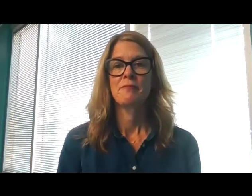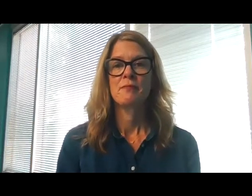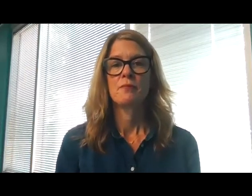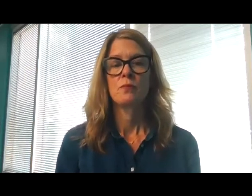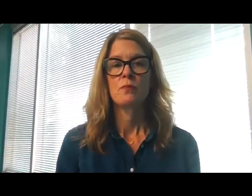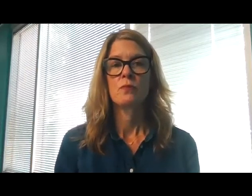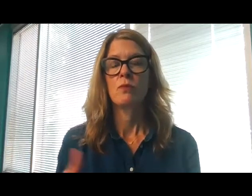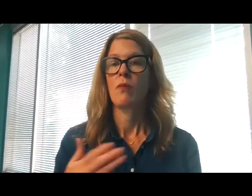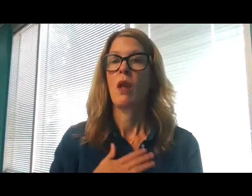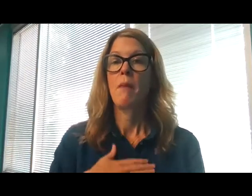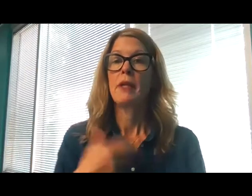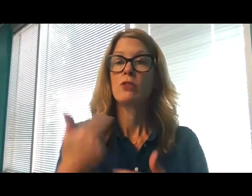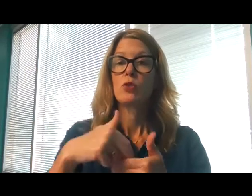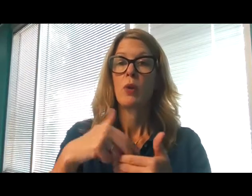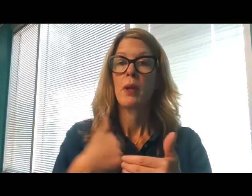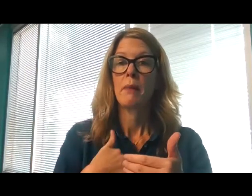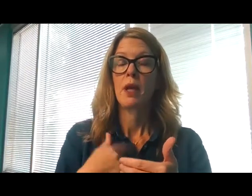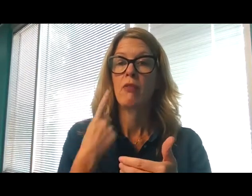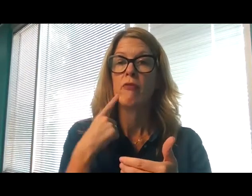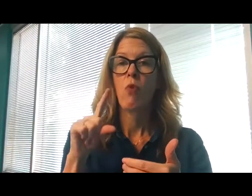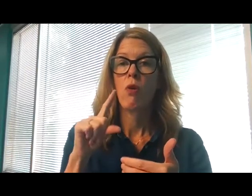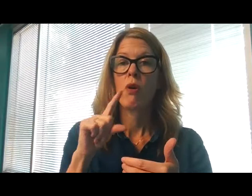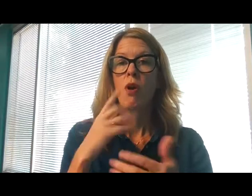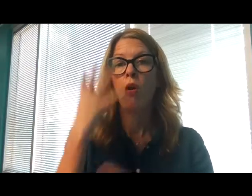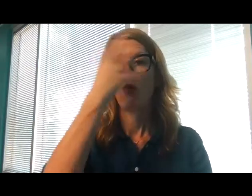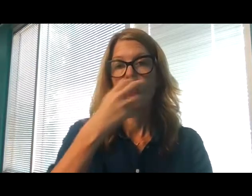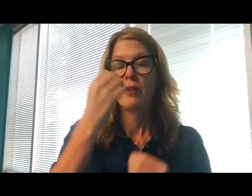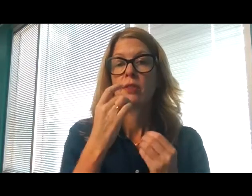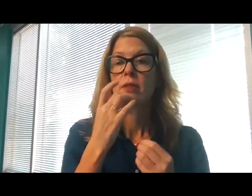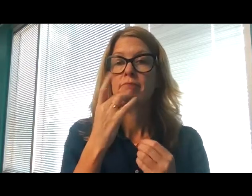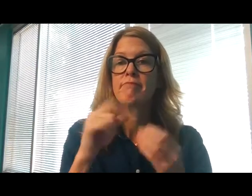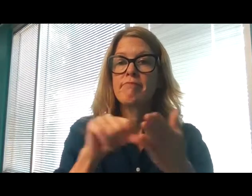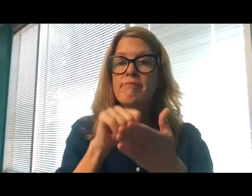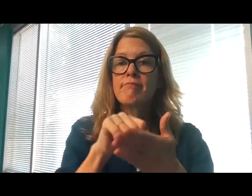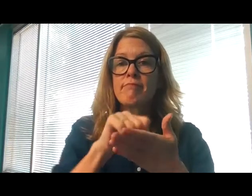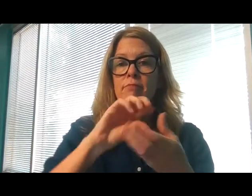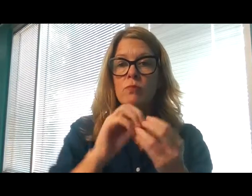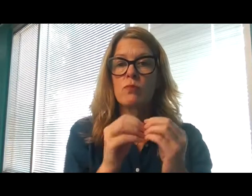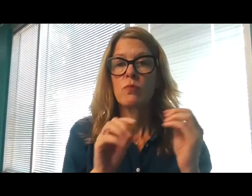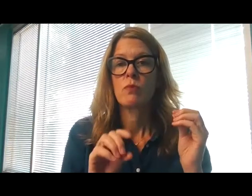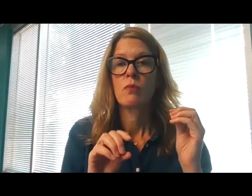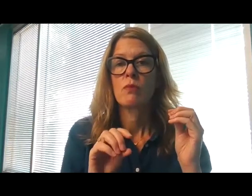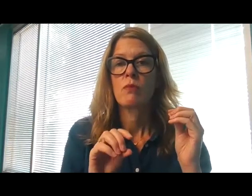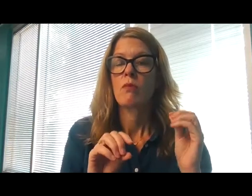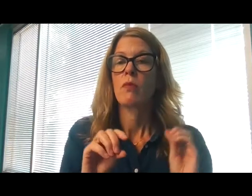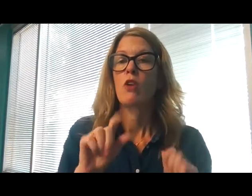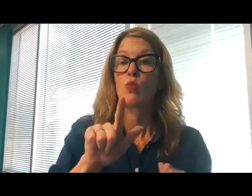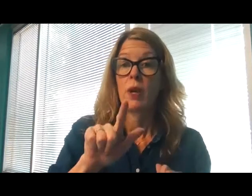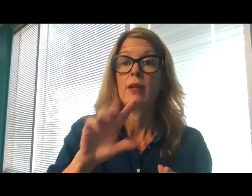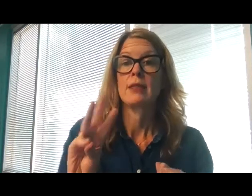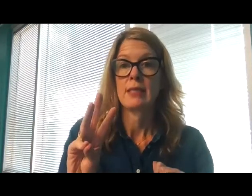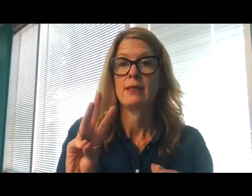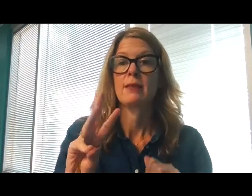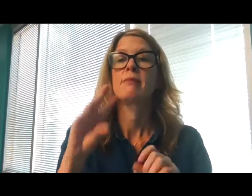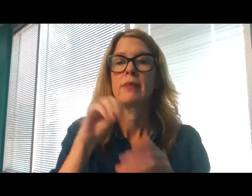Will you join me for the O Gracious Light found on number 26 in your